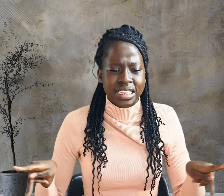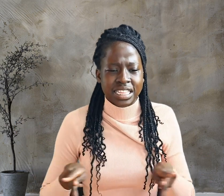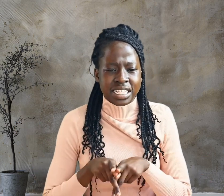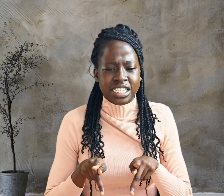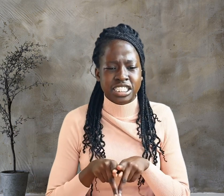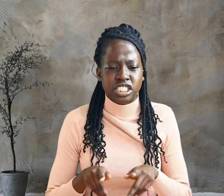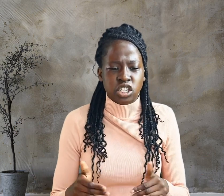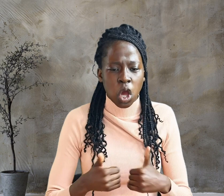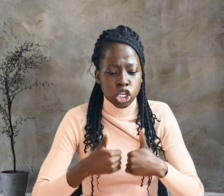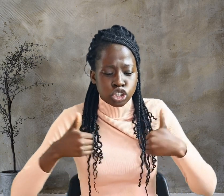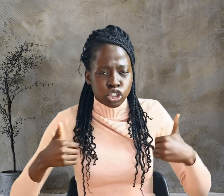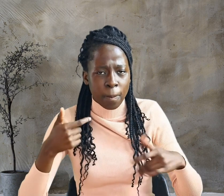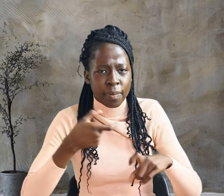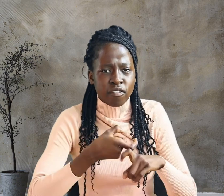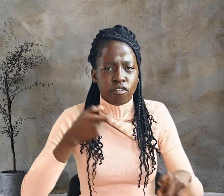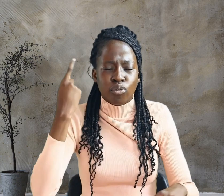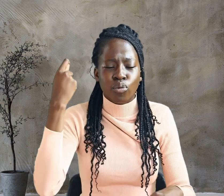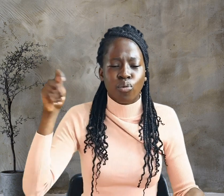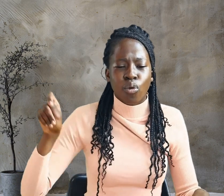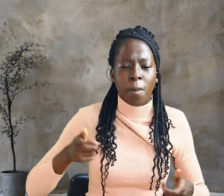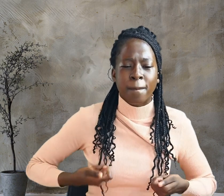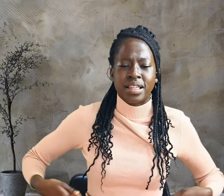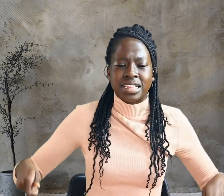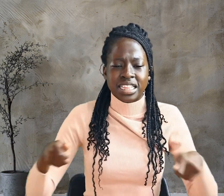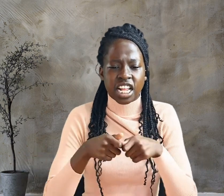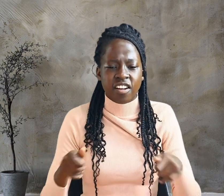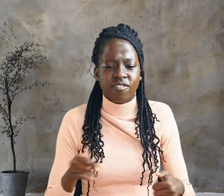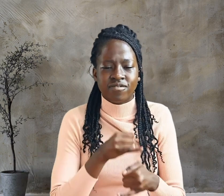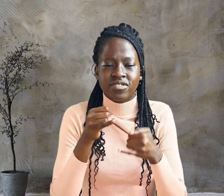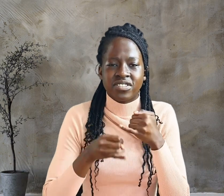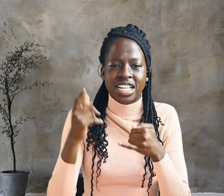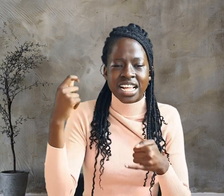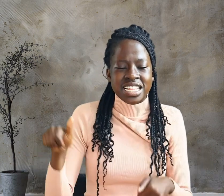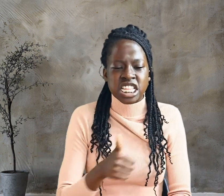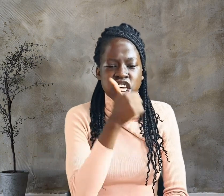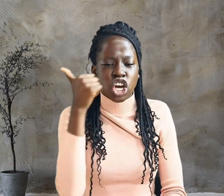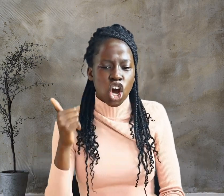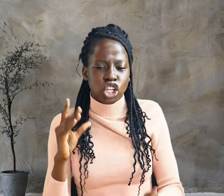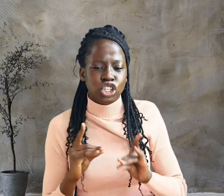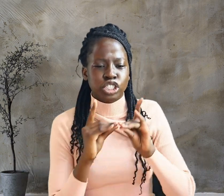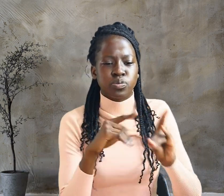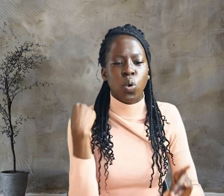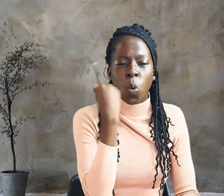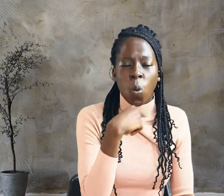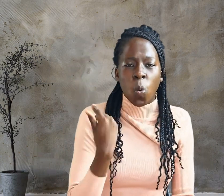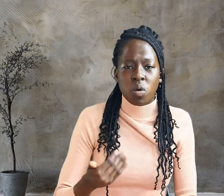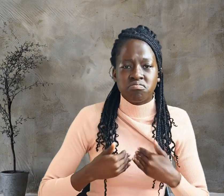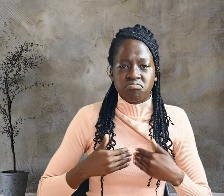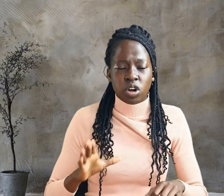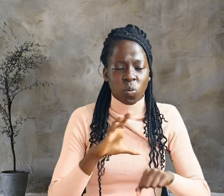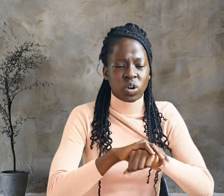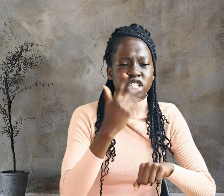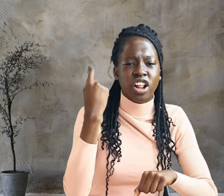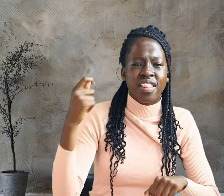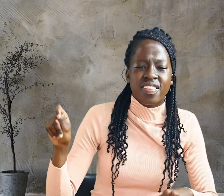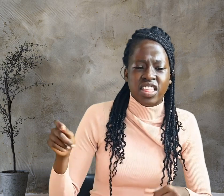Finally, the other disciple, who had reached the tomb first, also went inside.